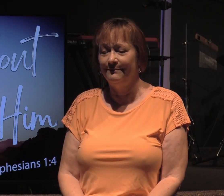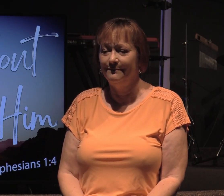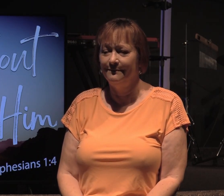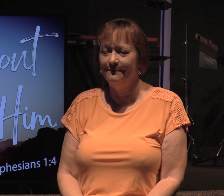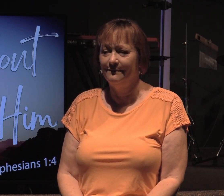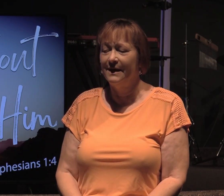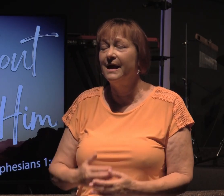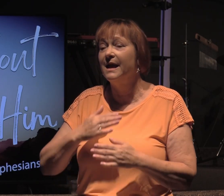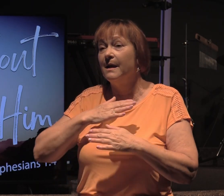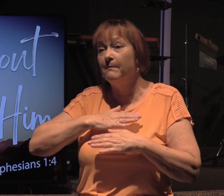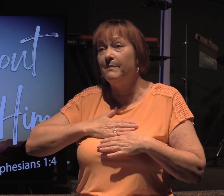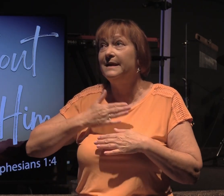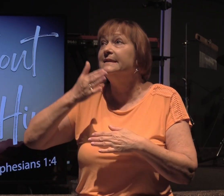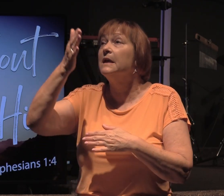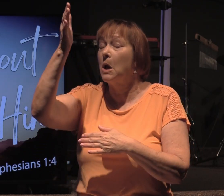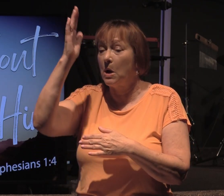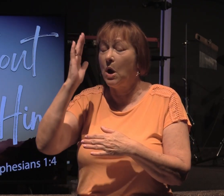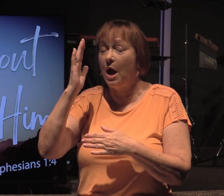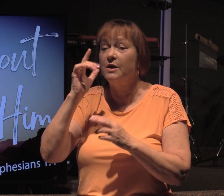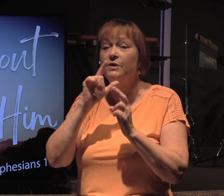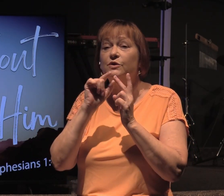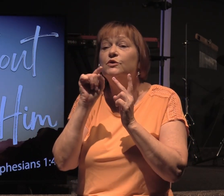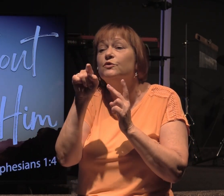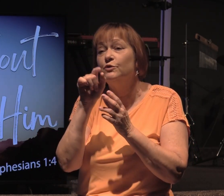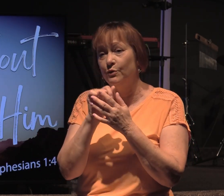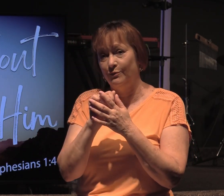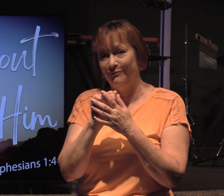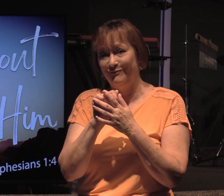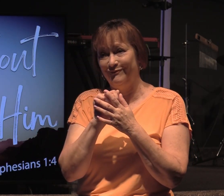It pleased God to choose you.